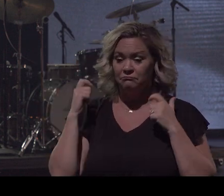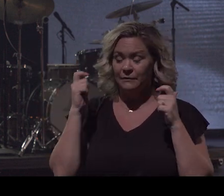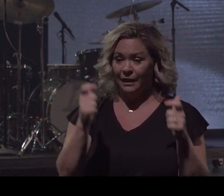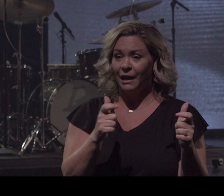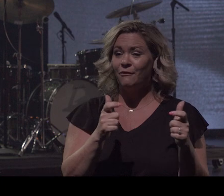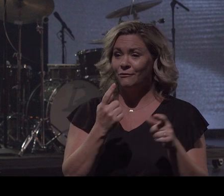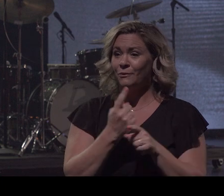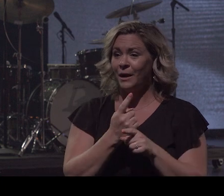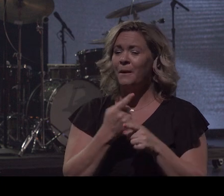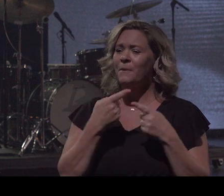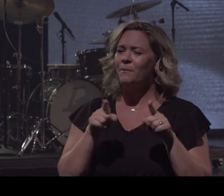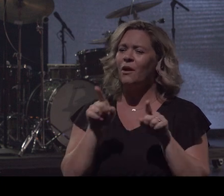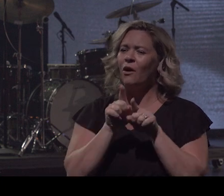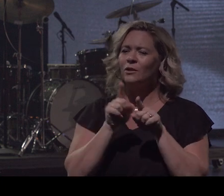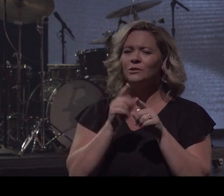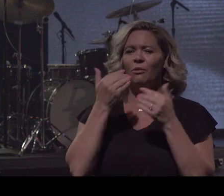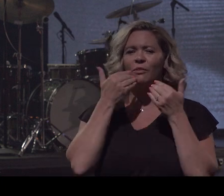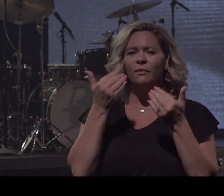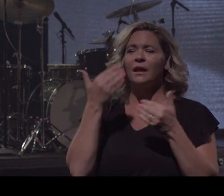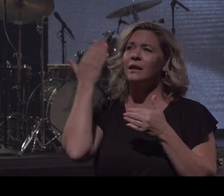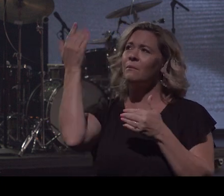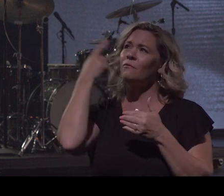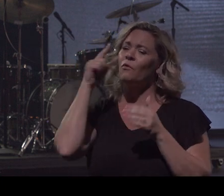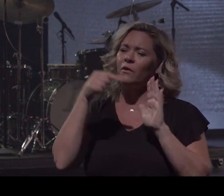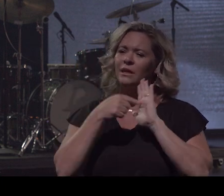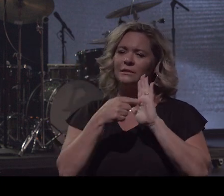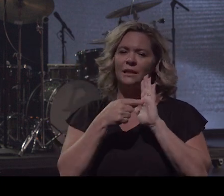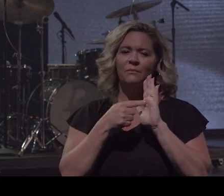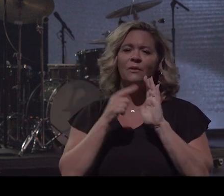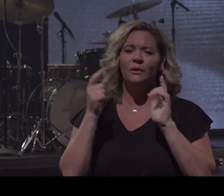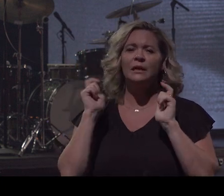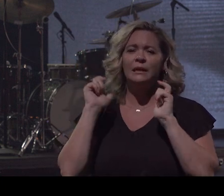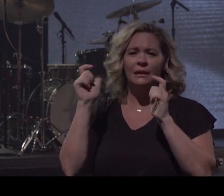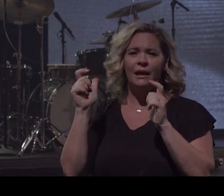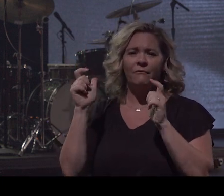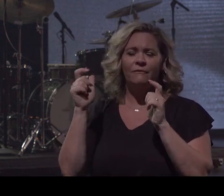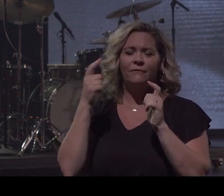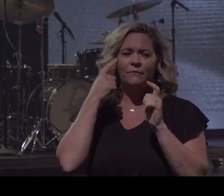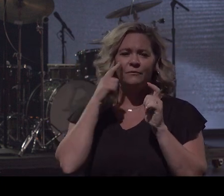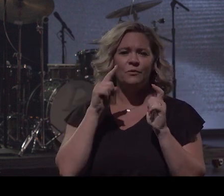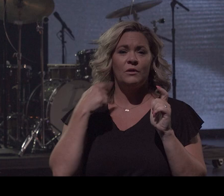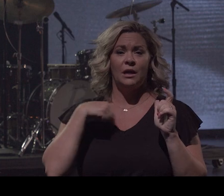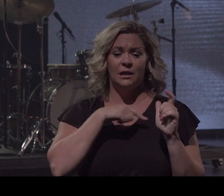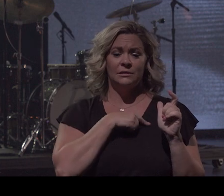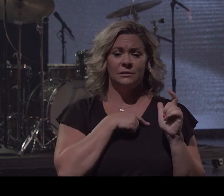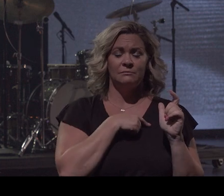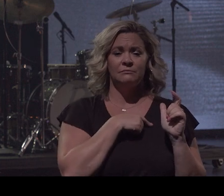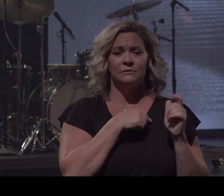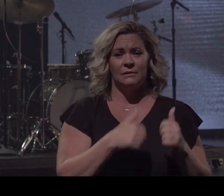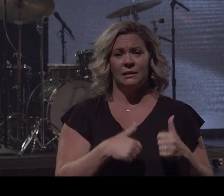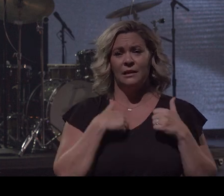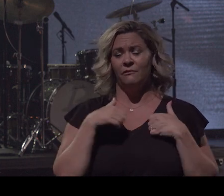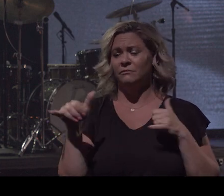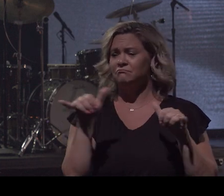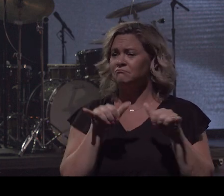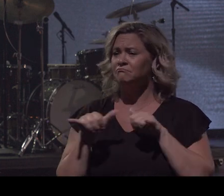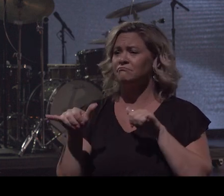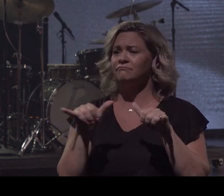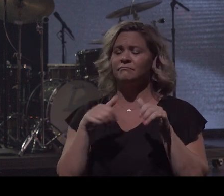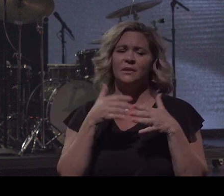but you'd also thank him for the example that he gave for how you can live your life regardless of your experience with your earthly